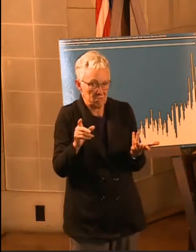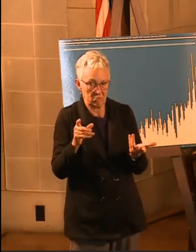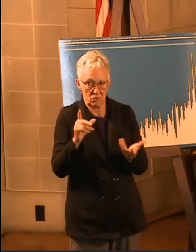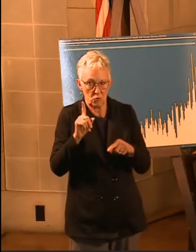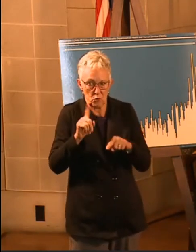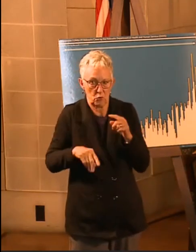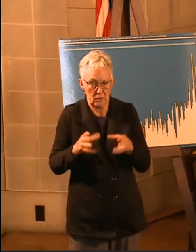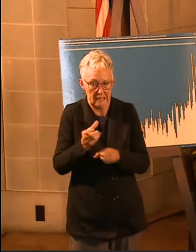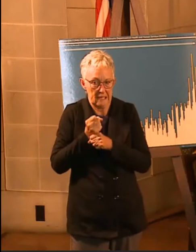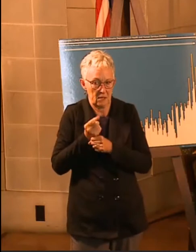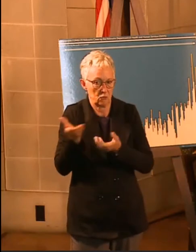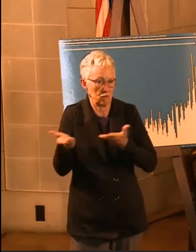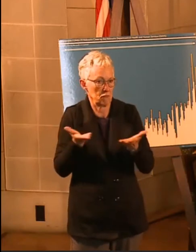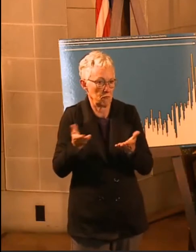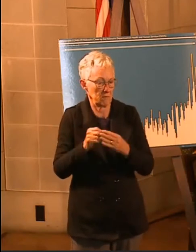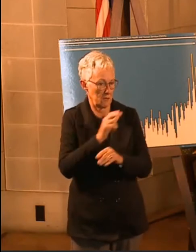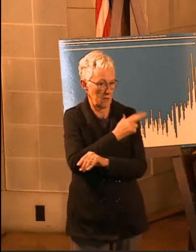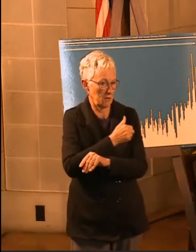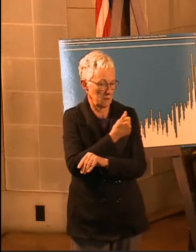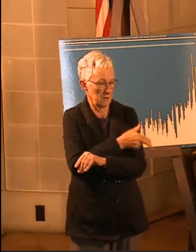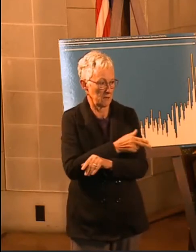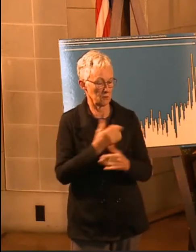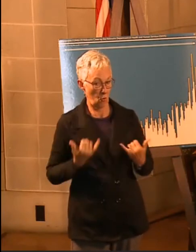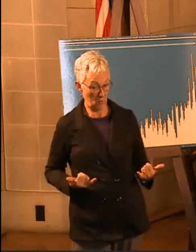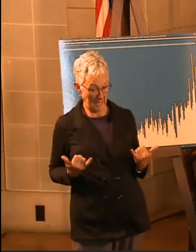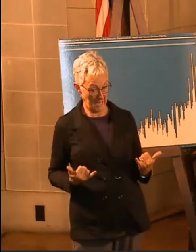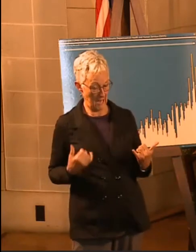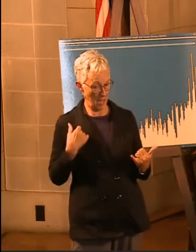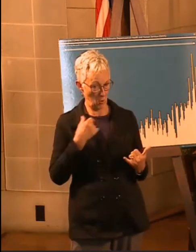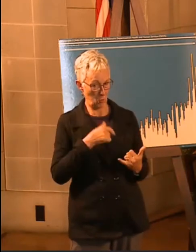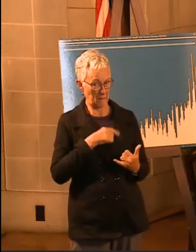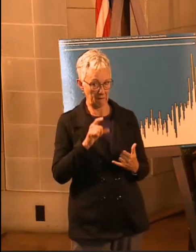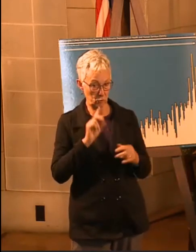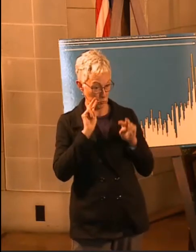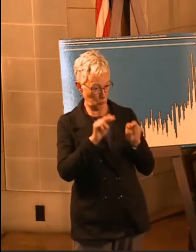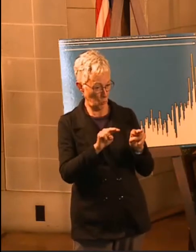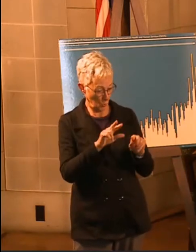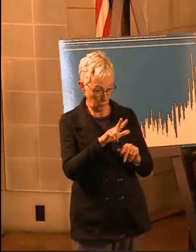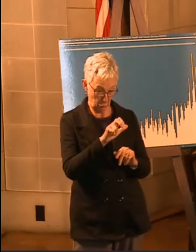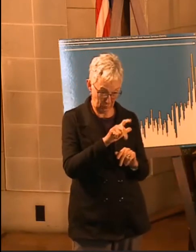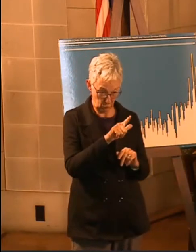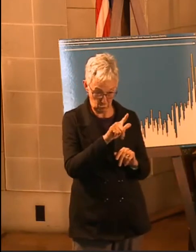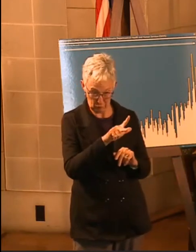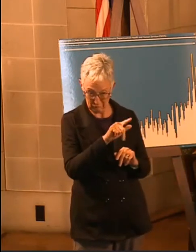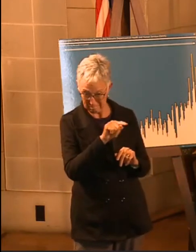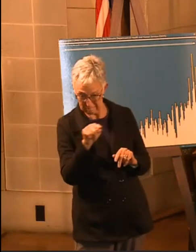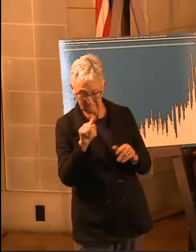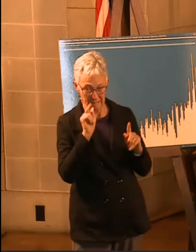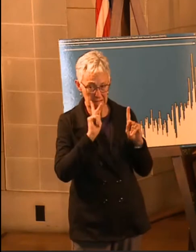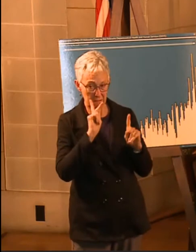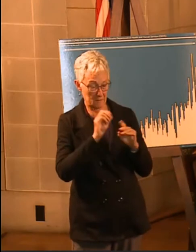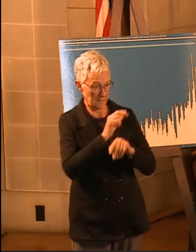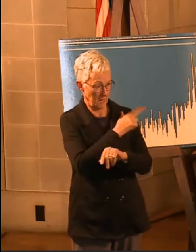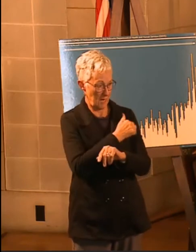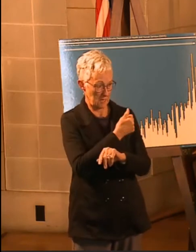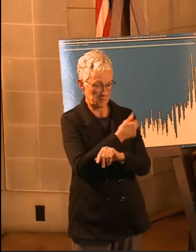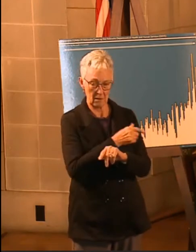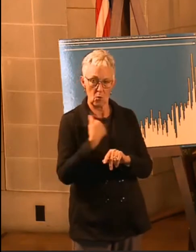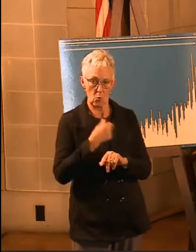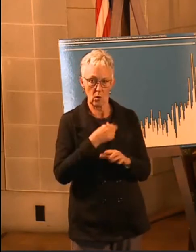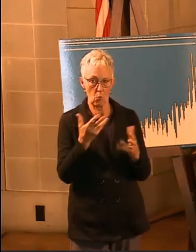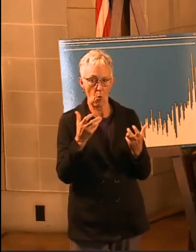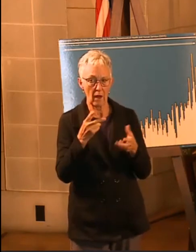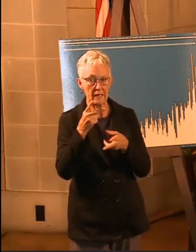323 people that we have in our hospital system, we have to look down the road to make sure that that does not get to the point where it becomes a problem.